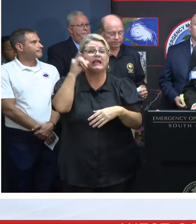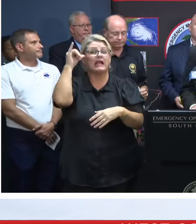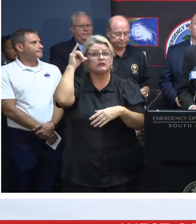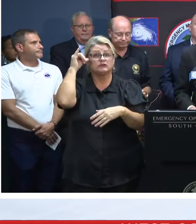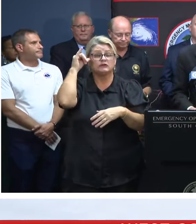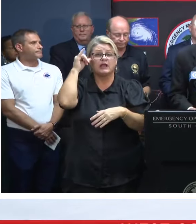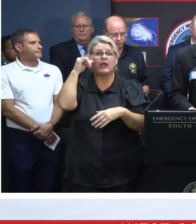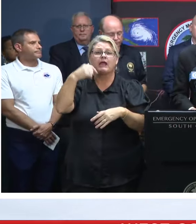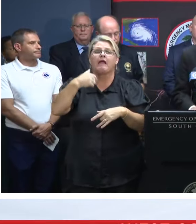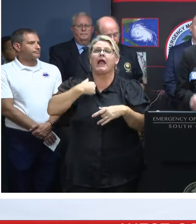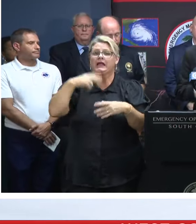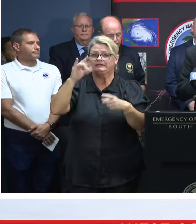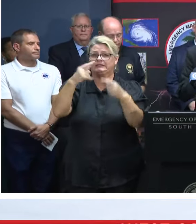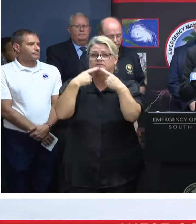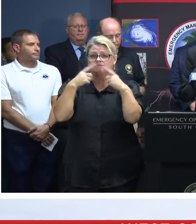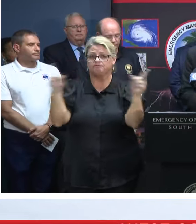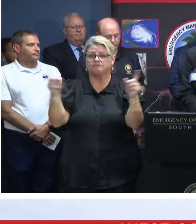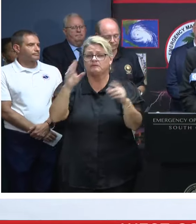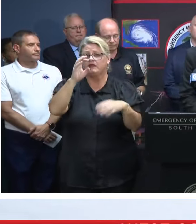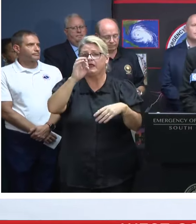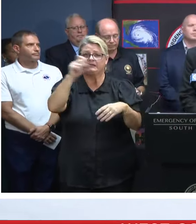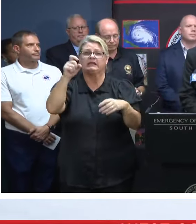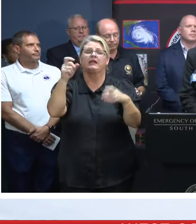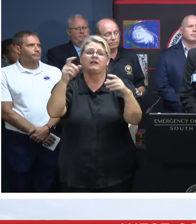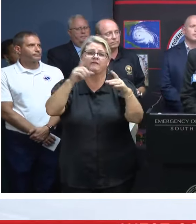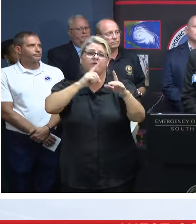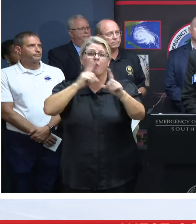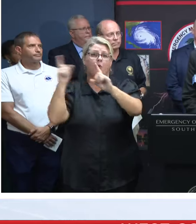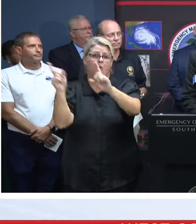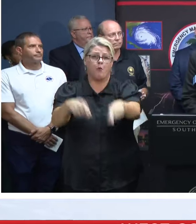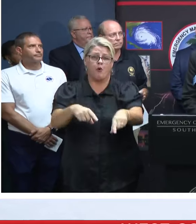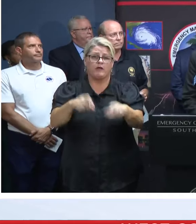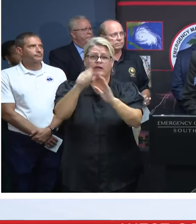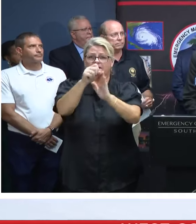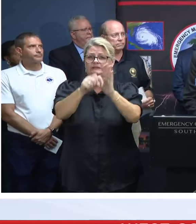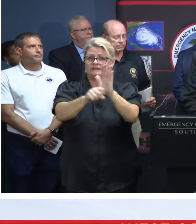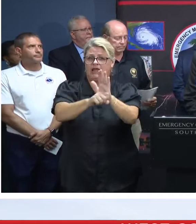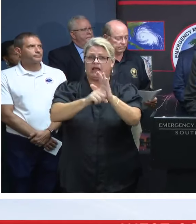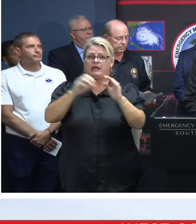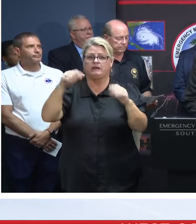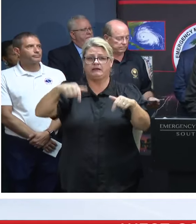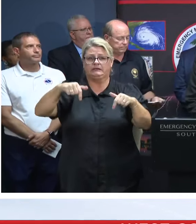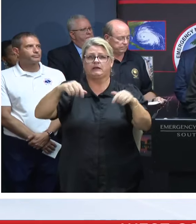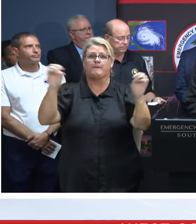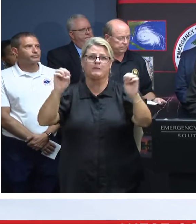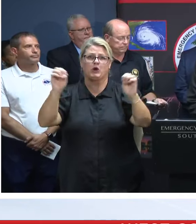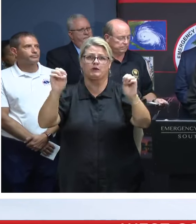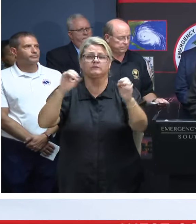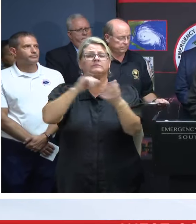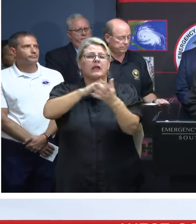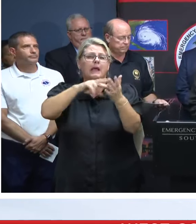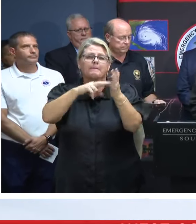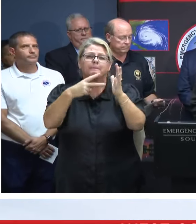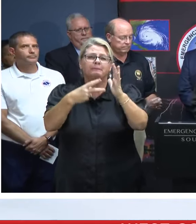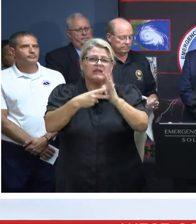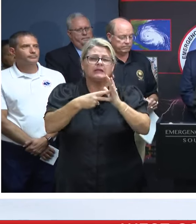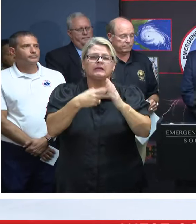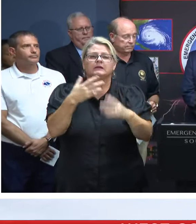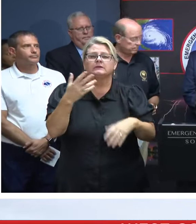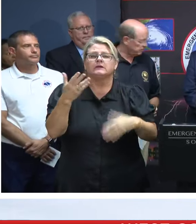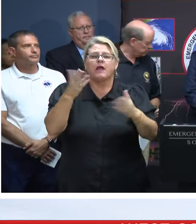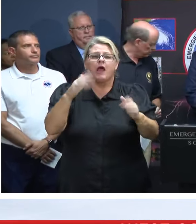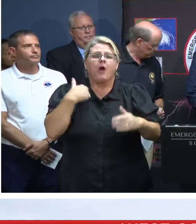I issued the executive order declaring a state of emergency out of an abundance of caution, and what that allows us to do is to